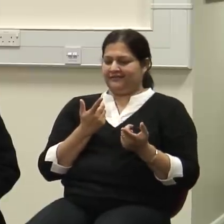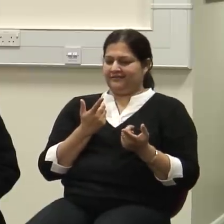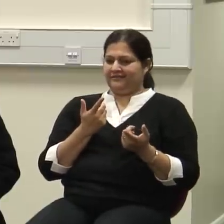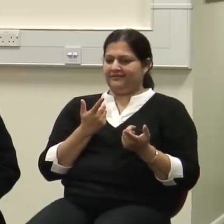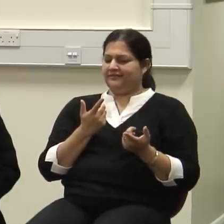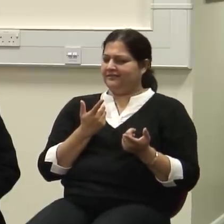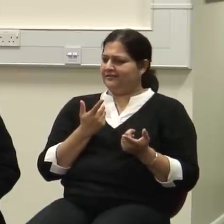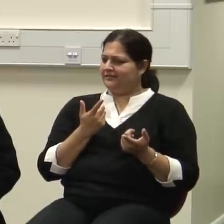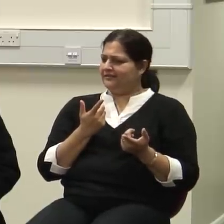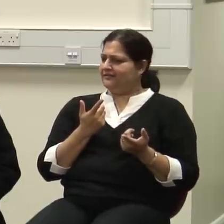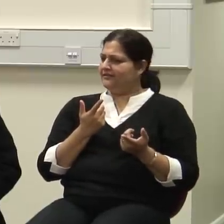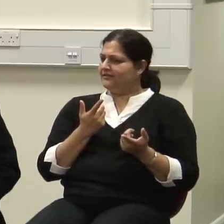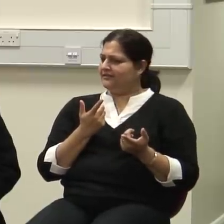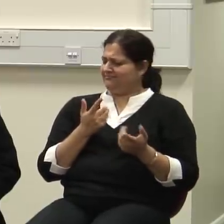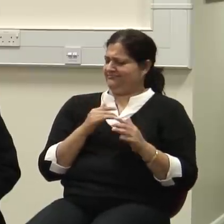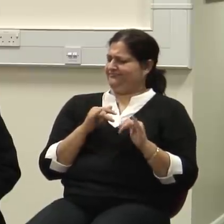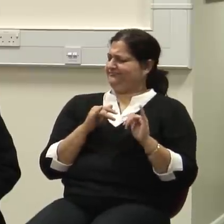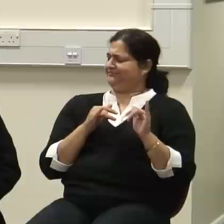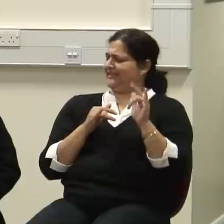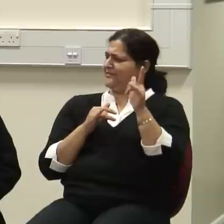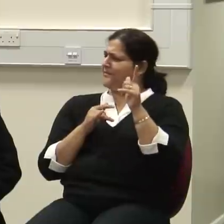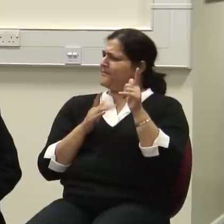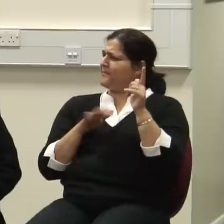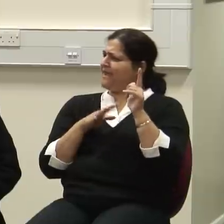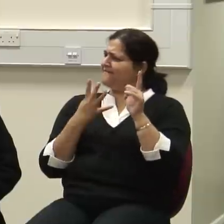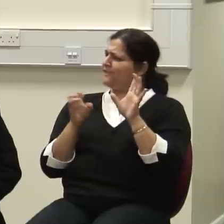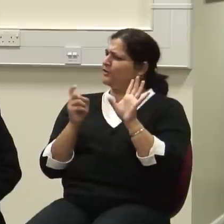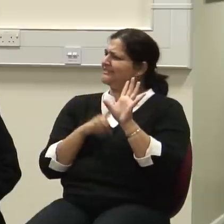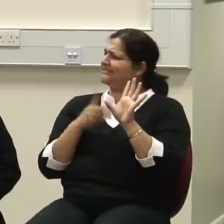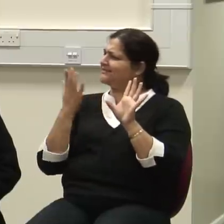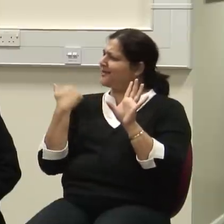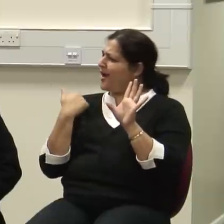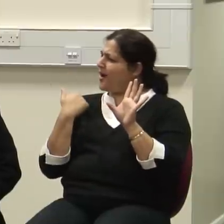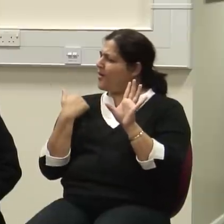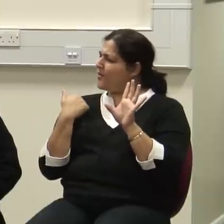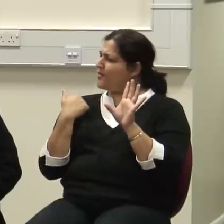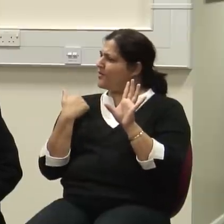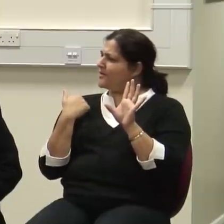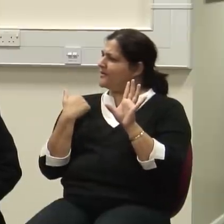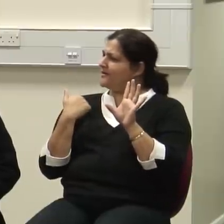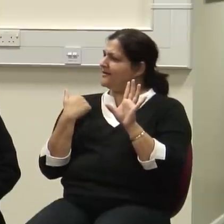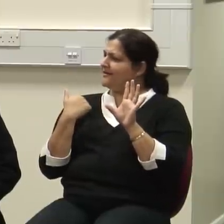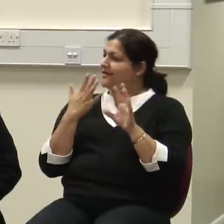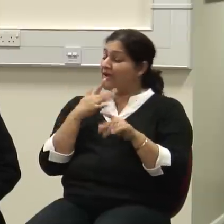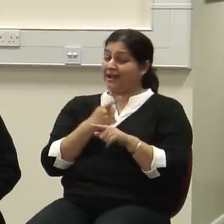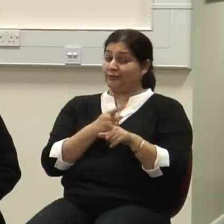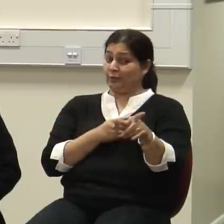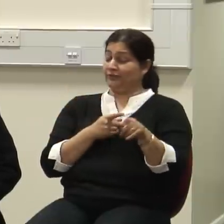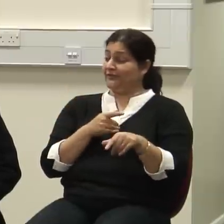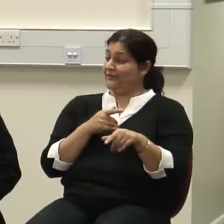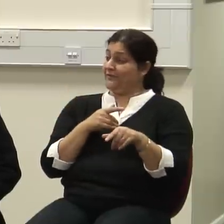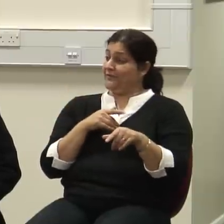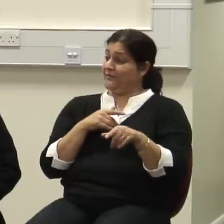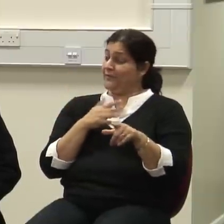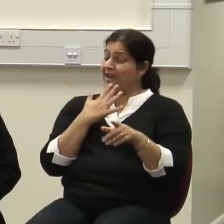Now, it's more than 40 years ago that I have been, I mean, it's as though I'm talking to myself when I see